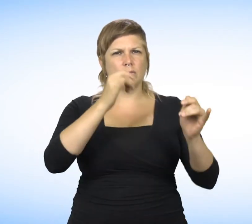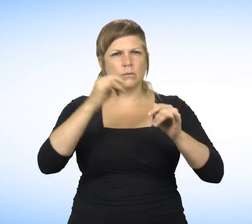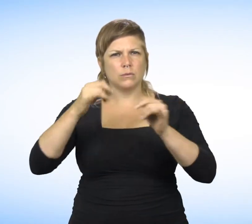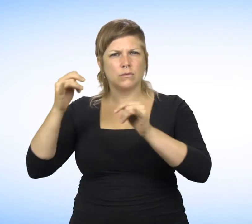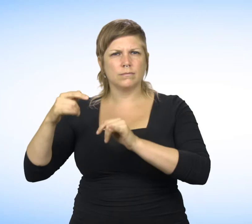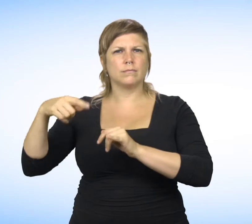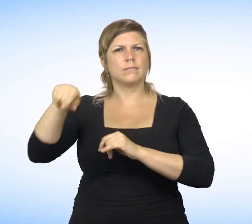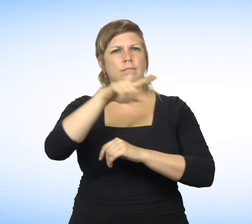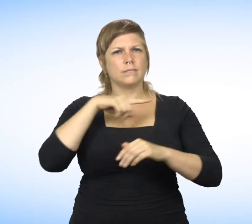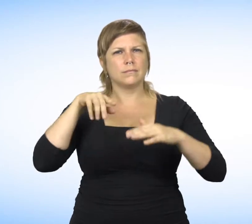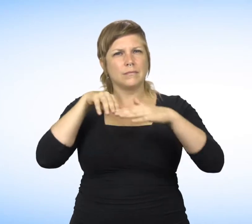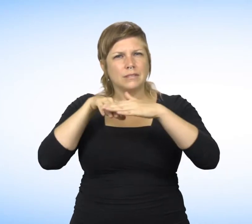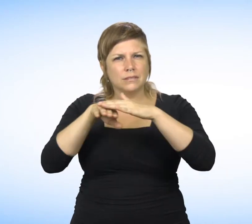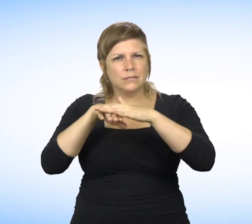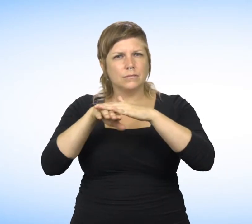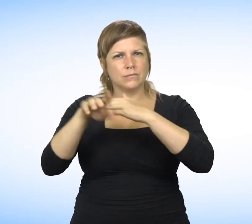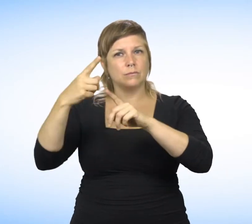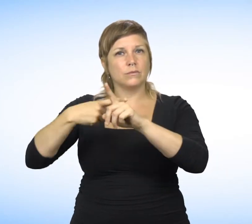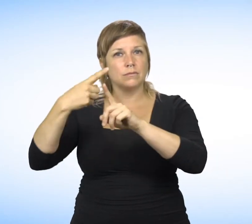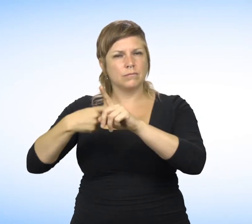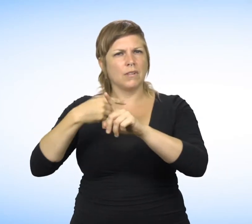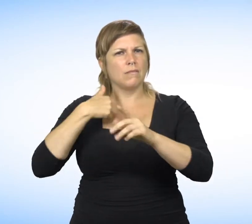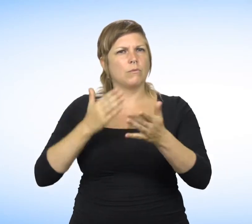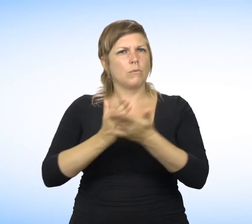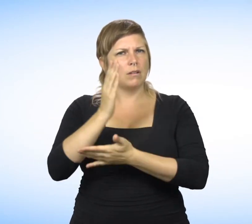Every person has a right to full and equal access to housing.